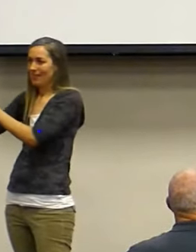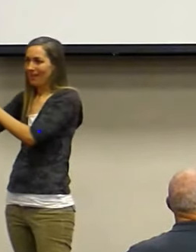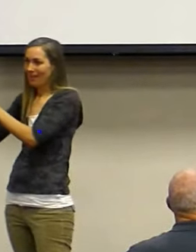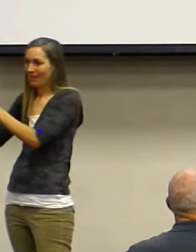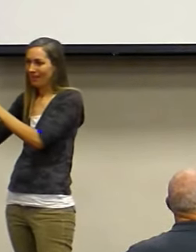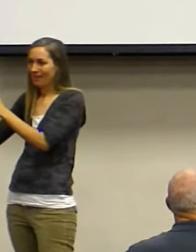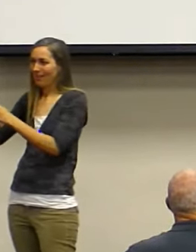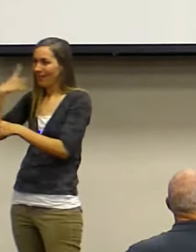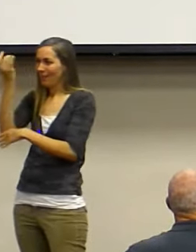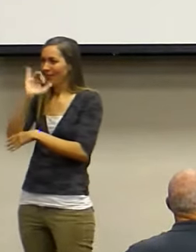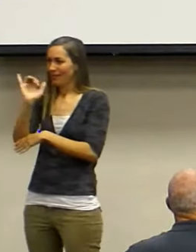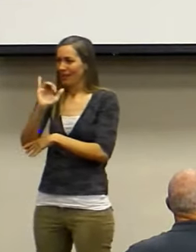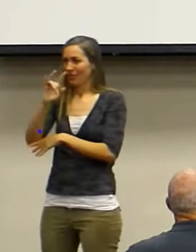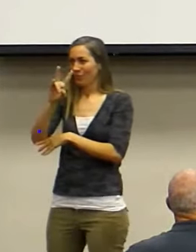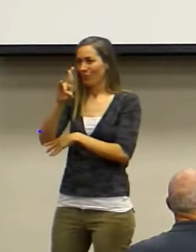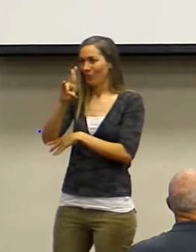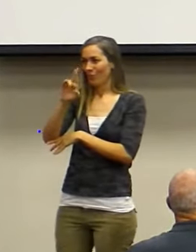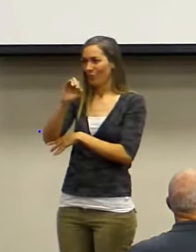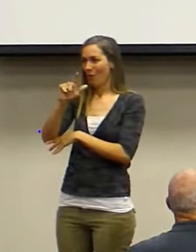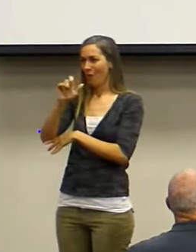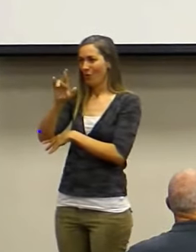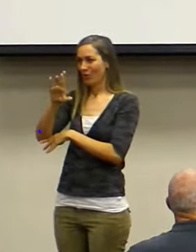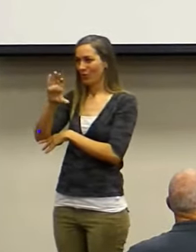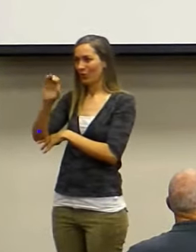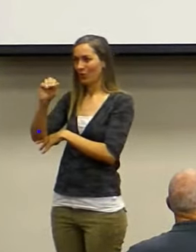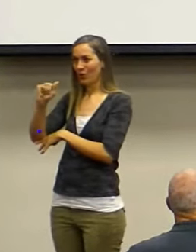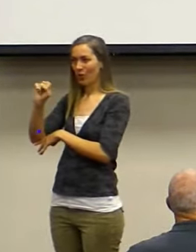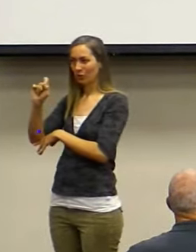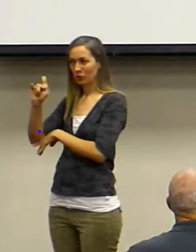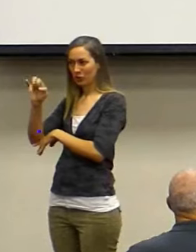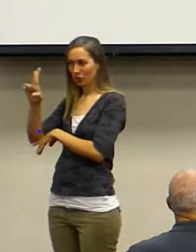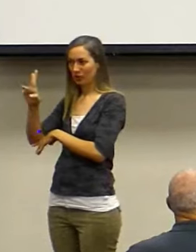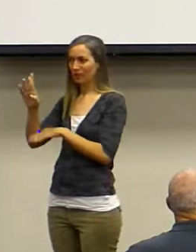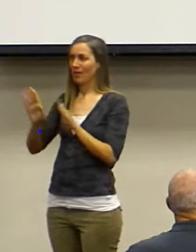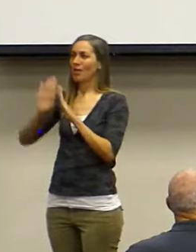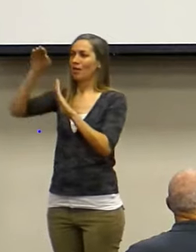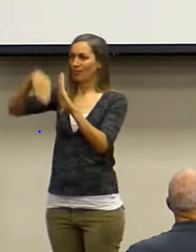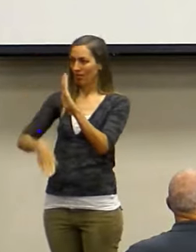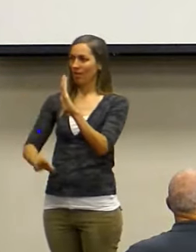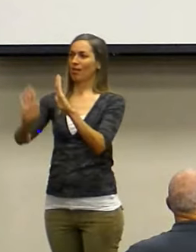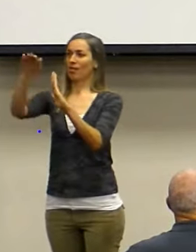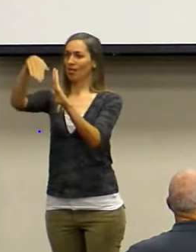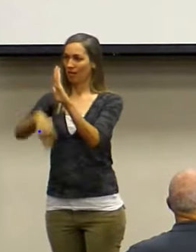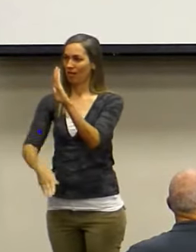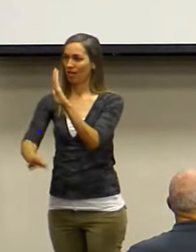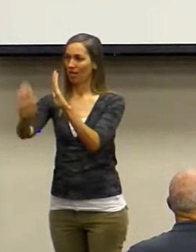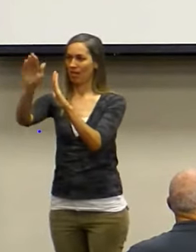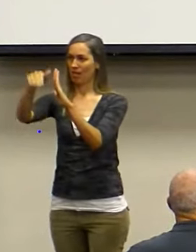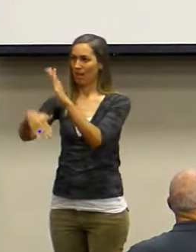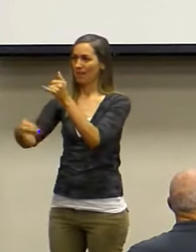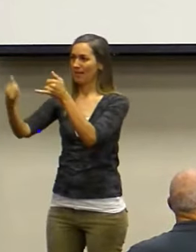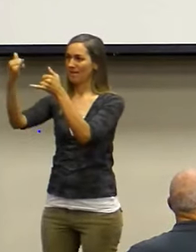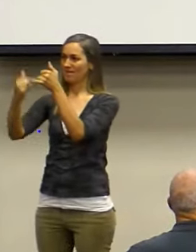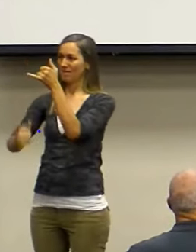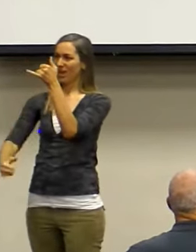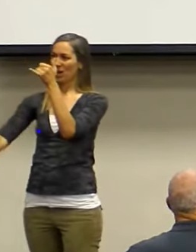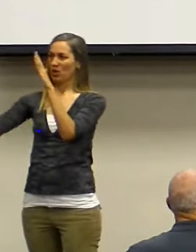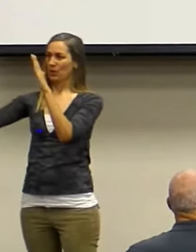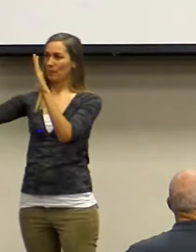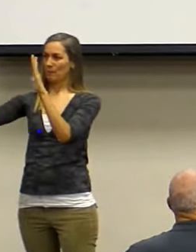It goes up. It goes down. And then Victor showed us the final picture. And it is shot all the way up.